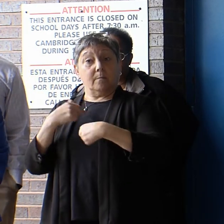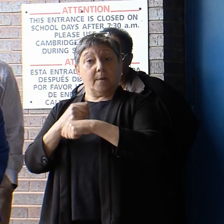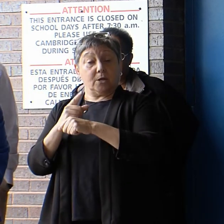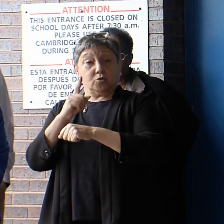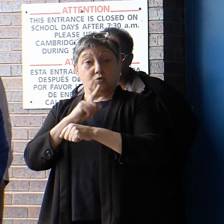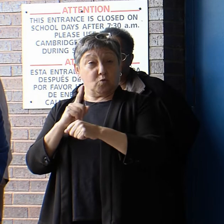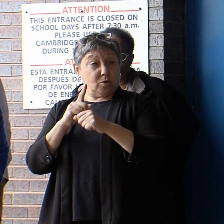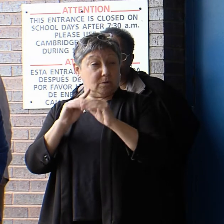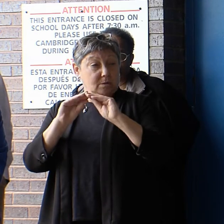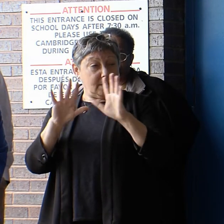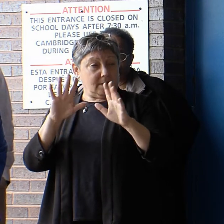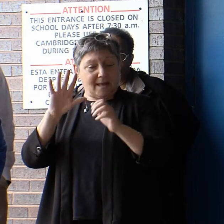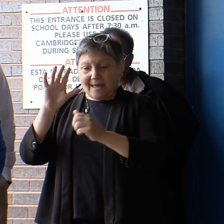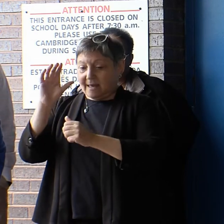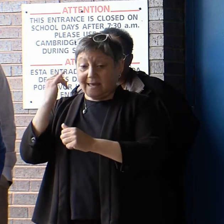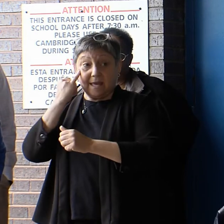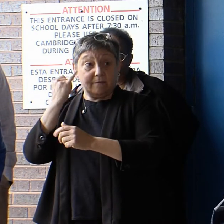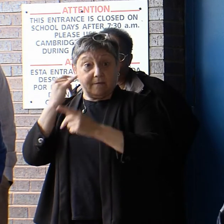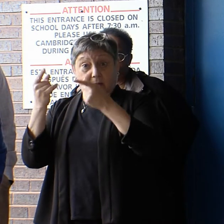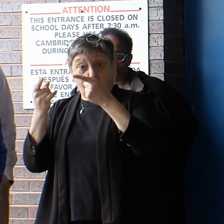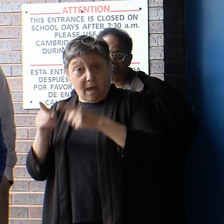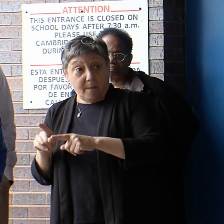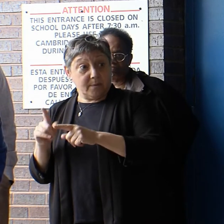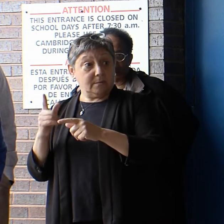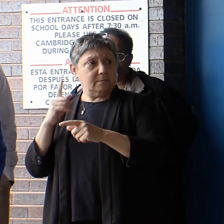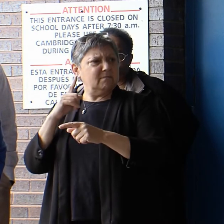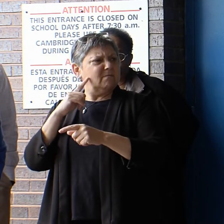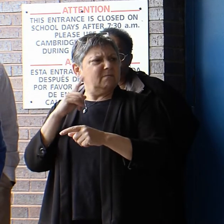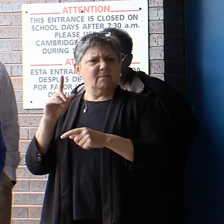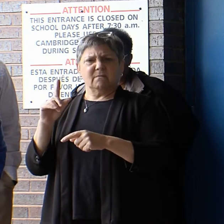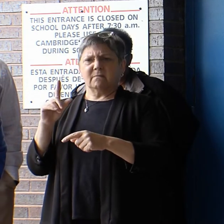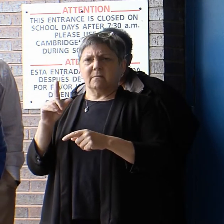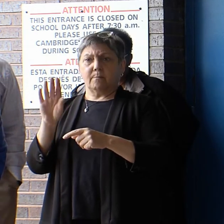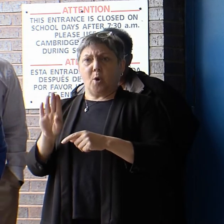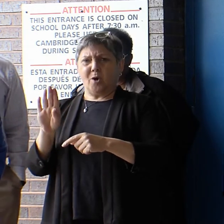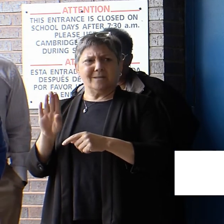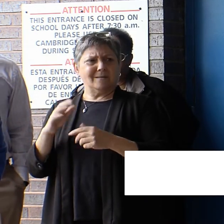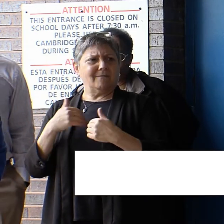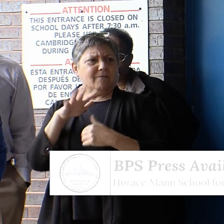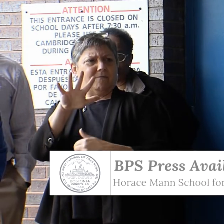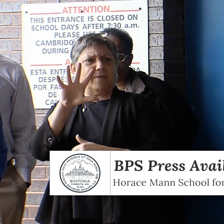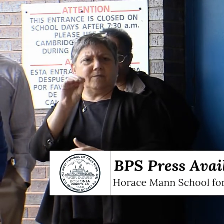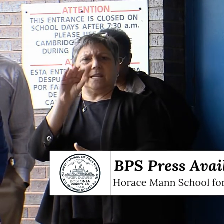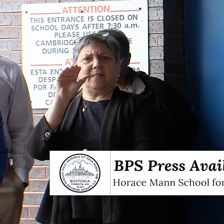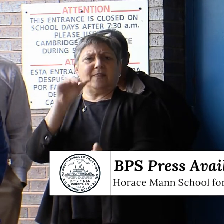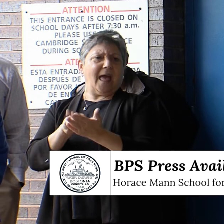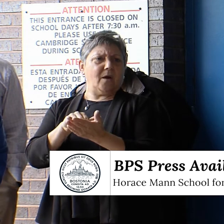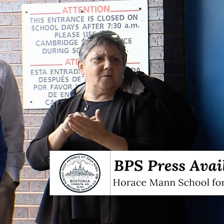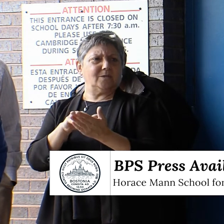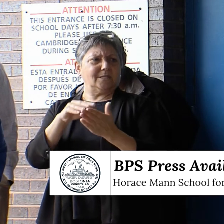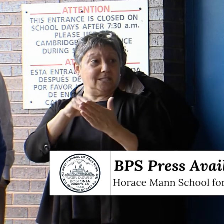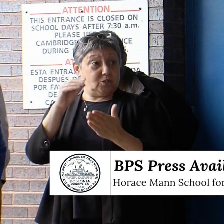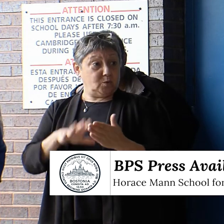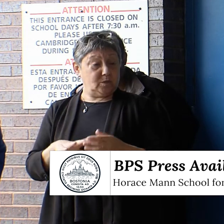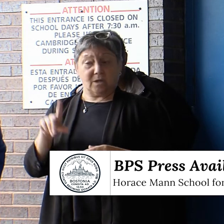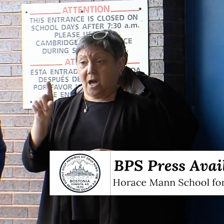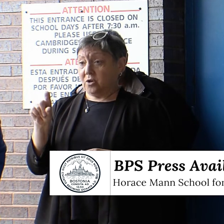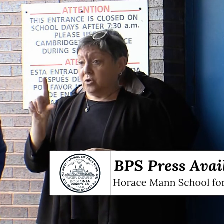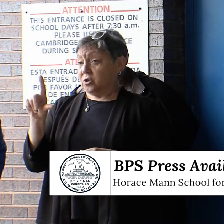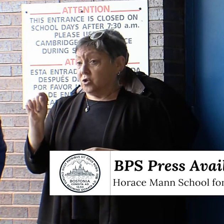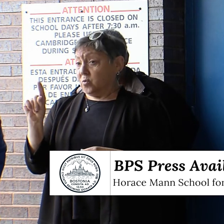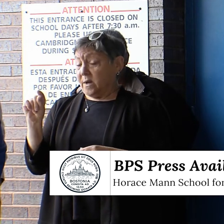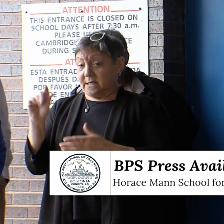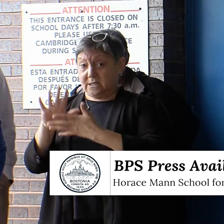is true in every single instance in a very large school district with 50,000 students and 120-plus schools.